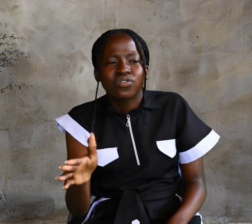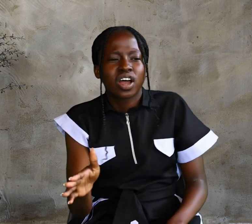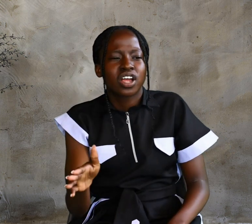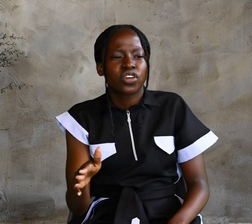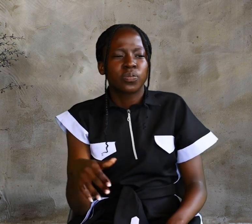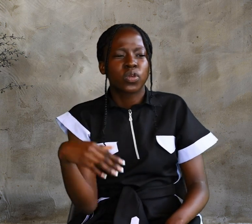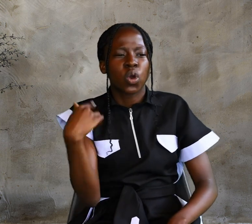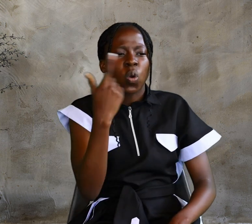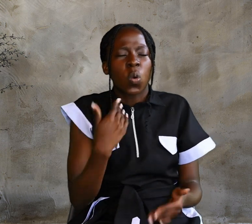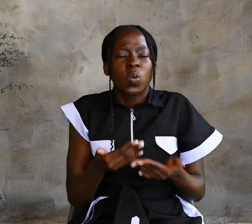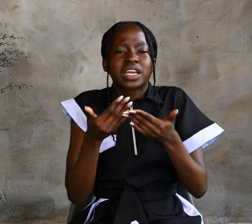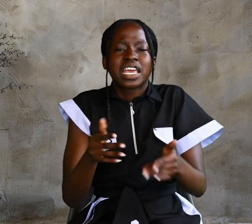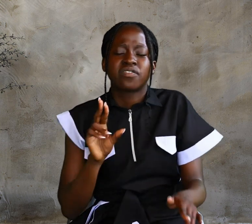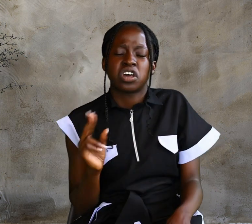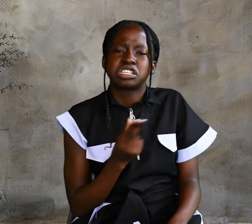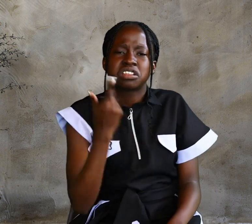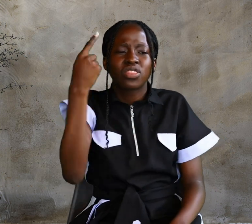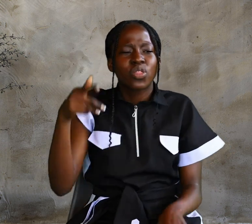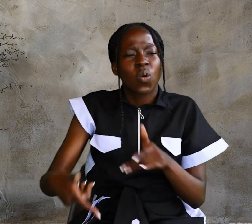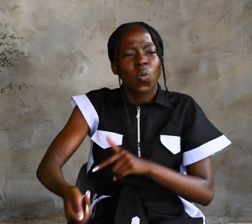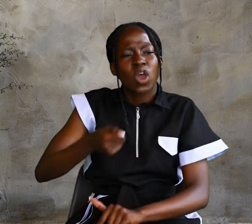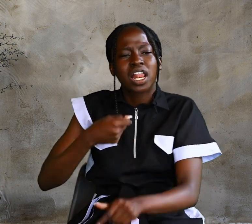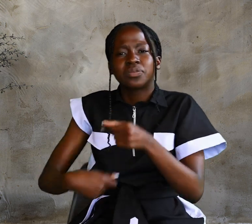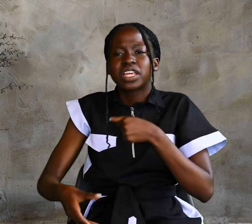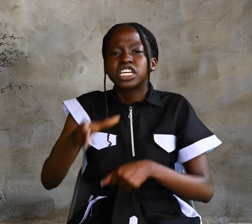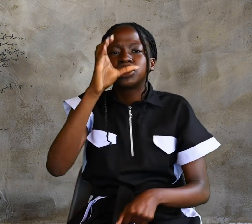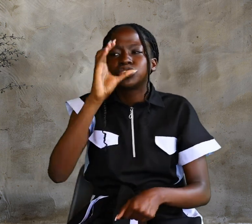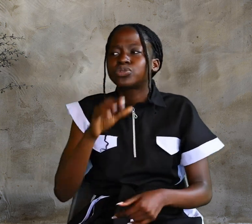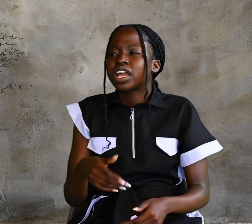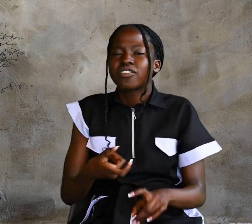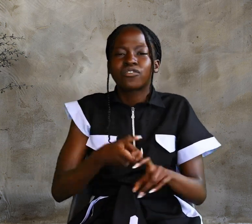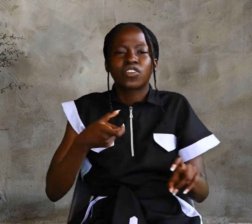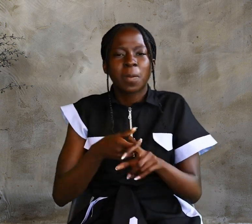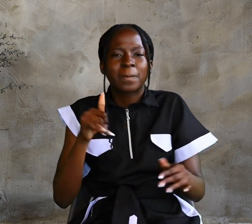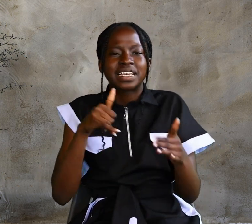drank from it himself, as did also his sons and livestock?